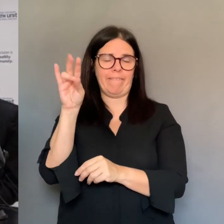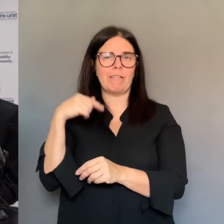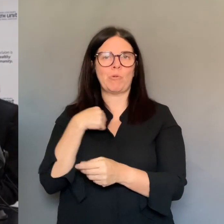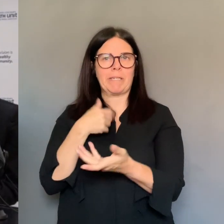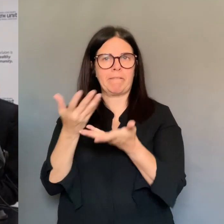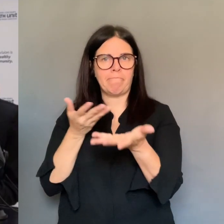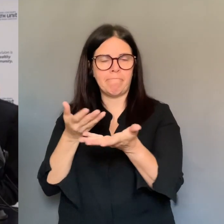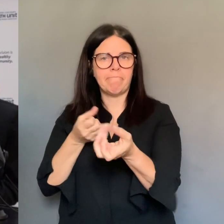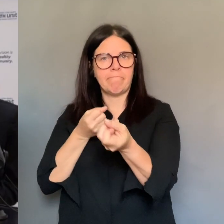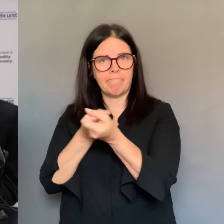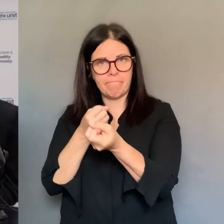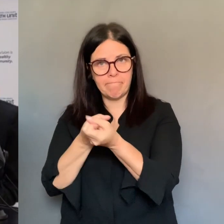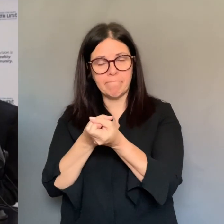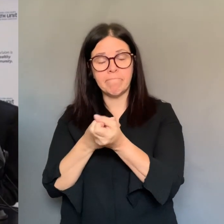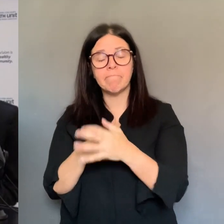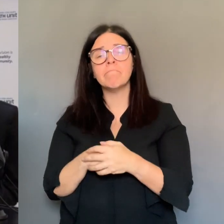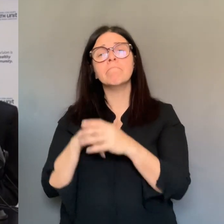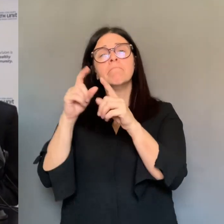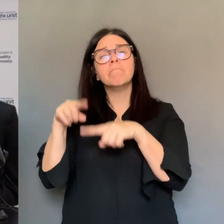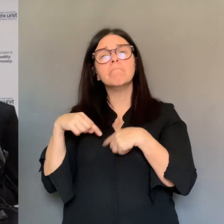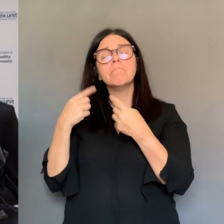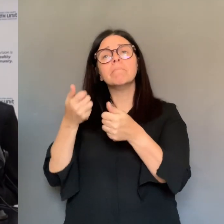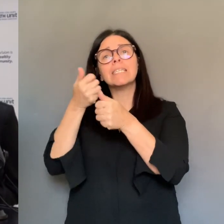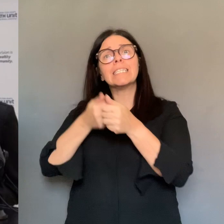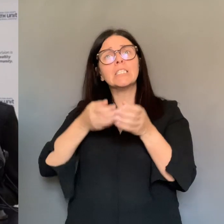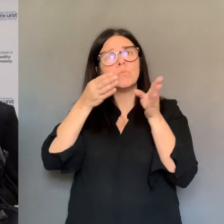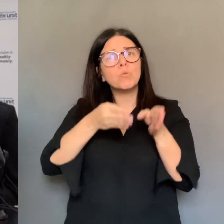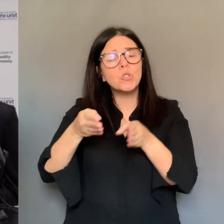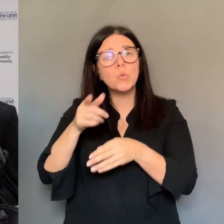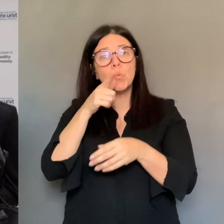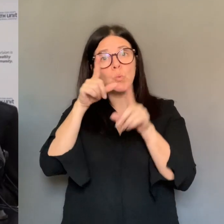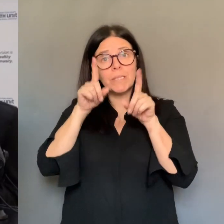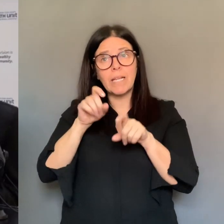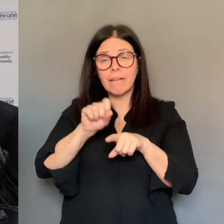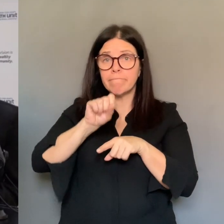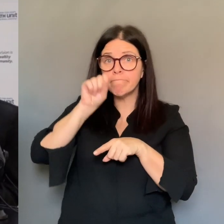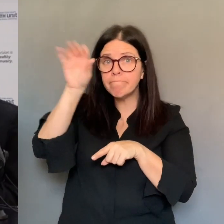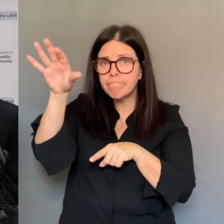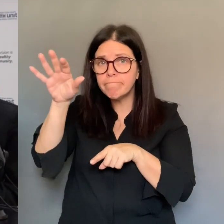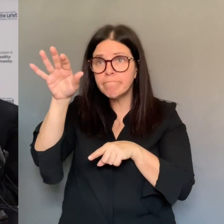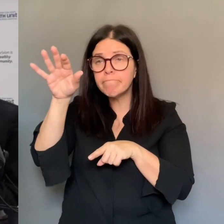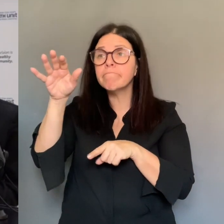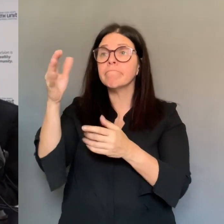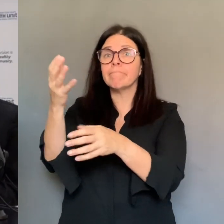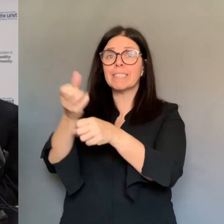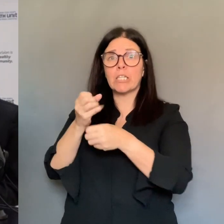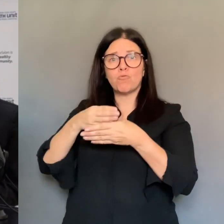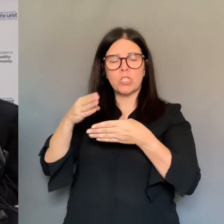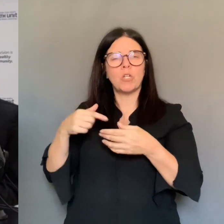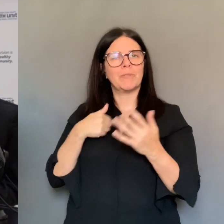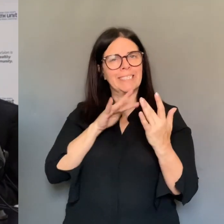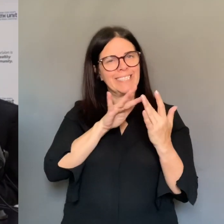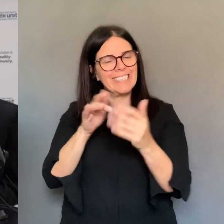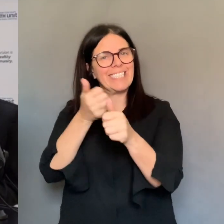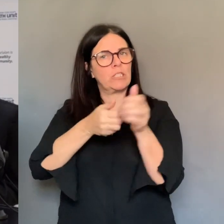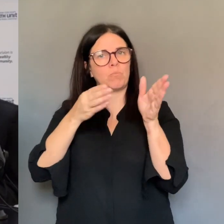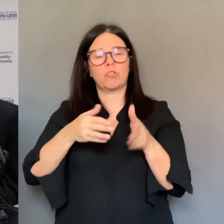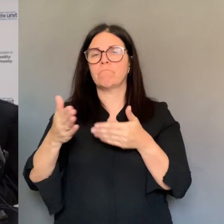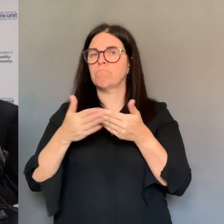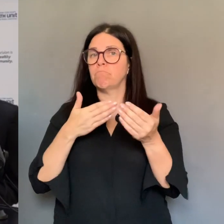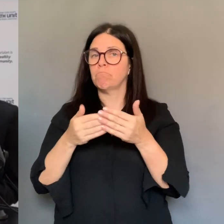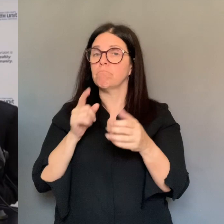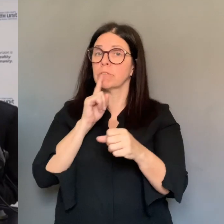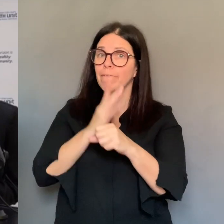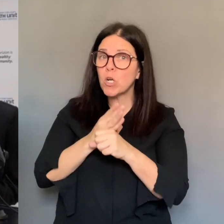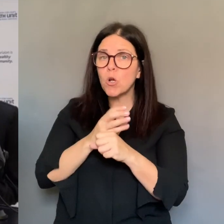We are currently working with seven long-term care and retirement homes that are experiencing COVID-19 outbreaks. The